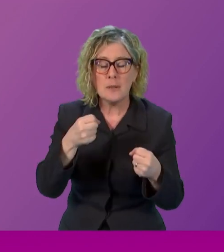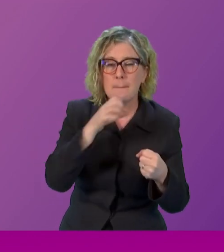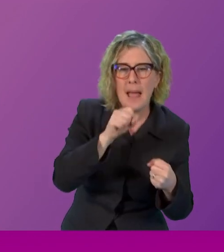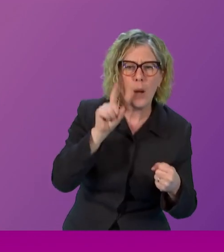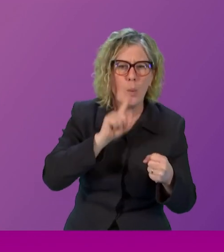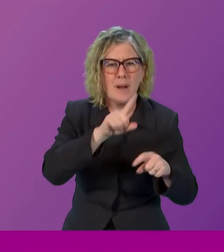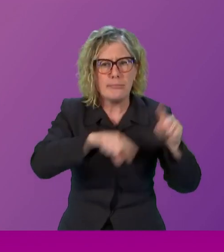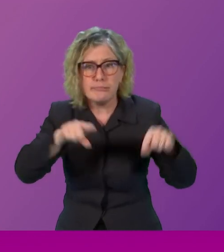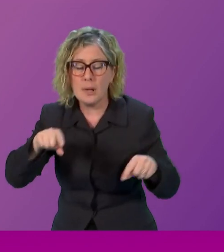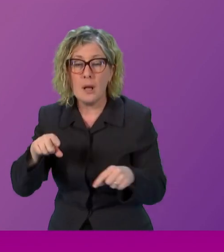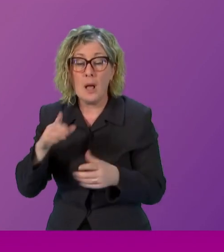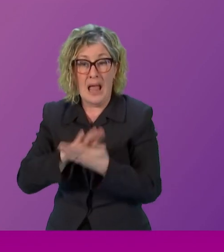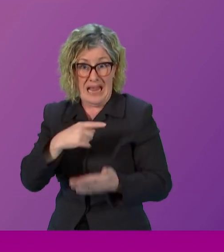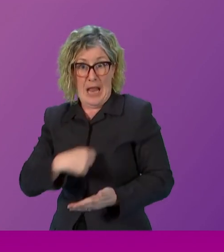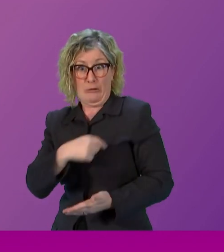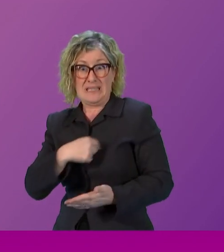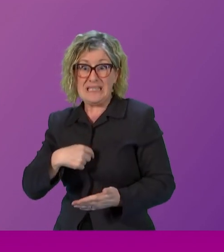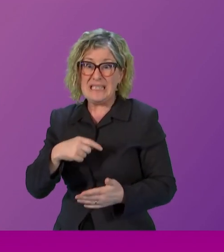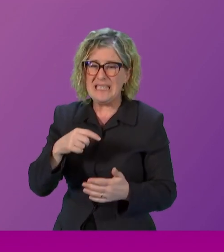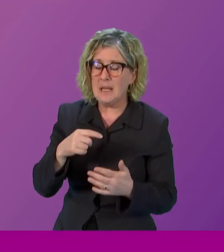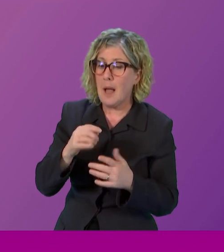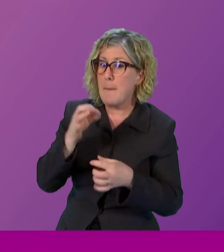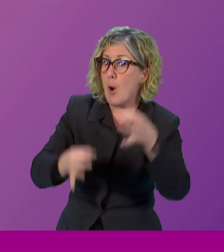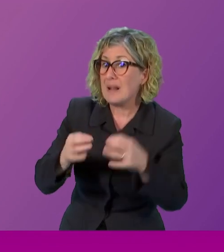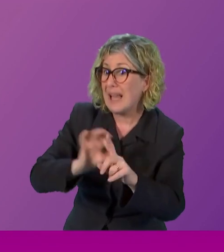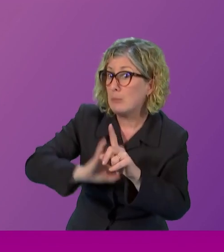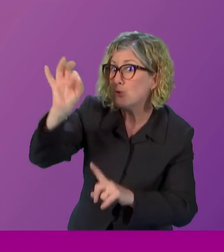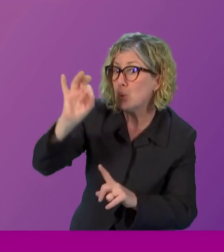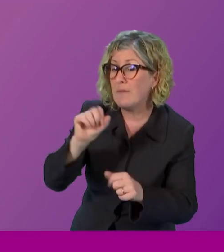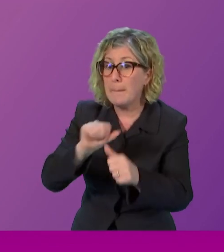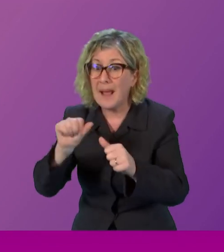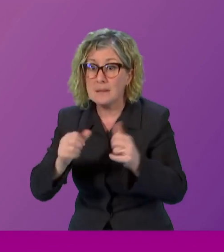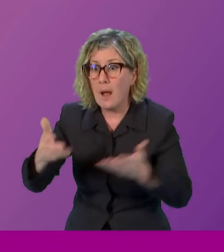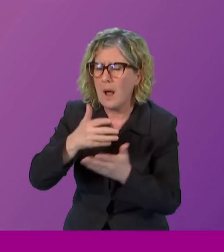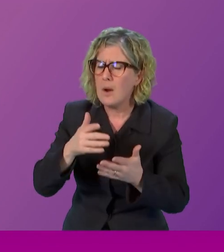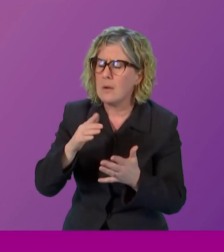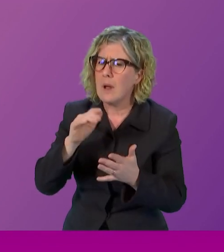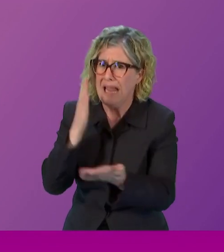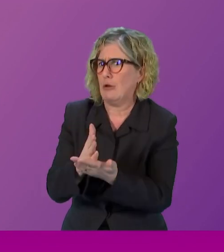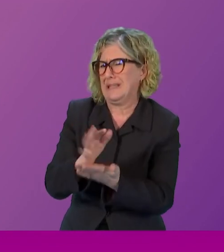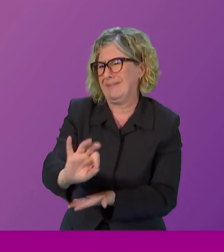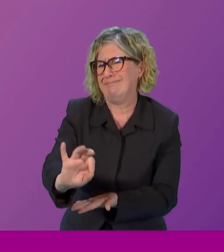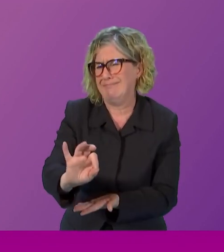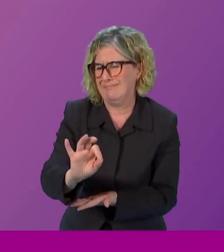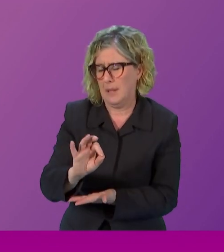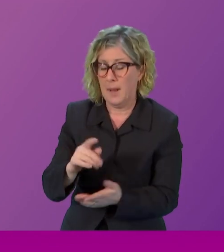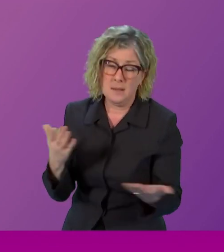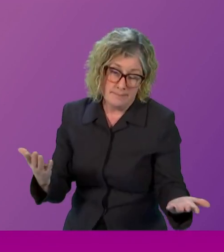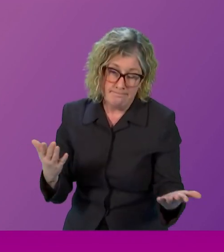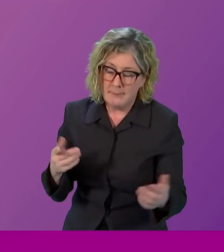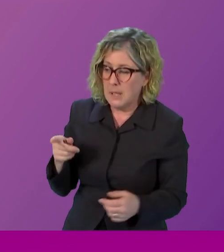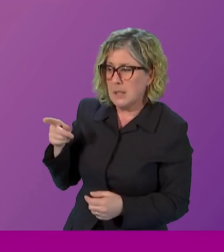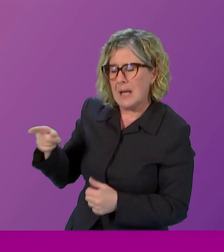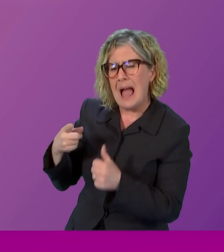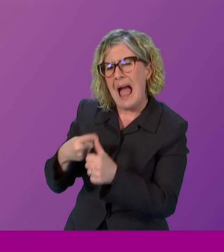do make it much more likely and as Agnes was going through all of the achievements of this parliament